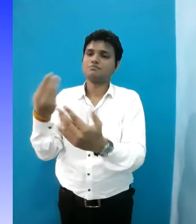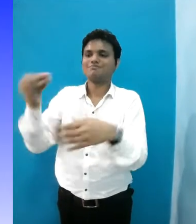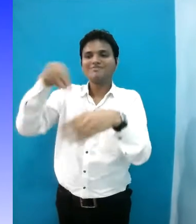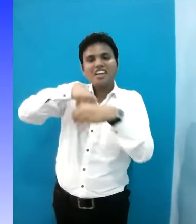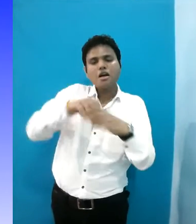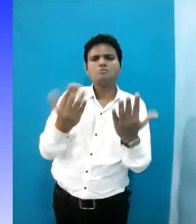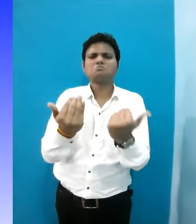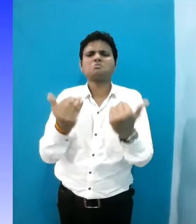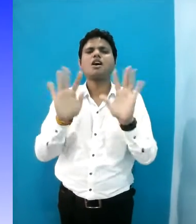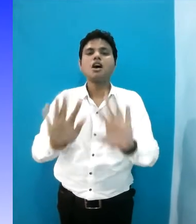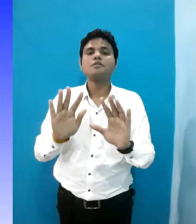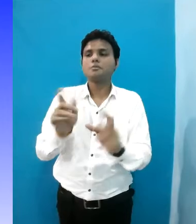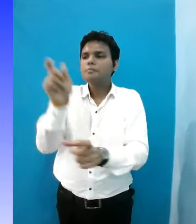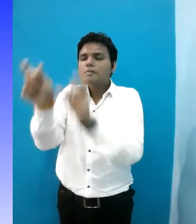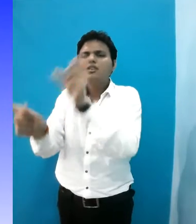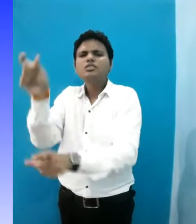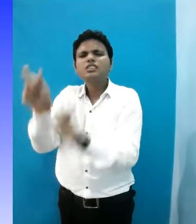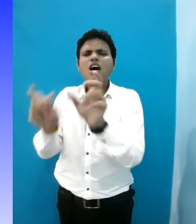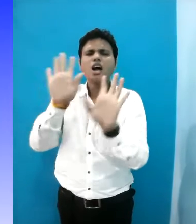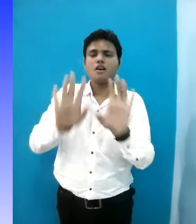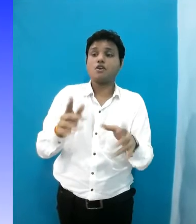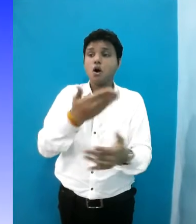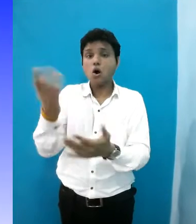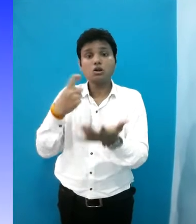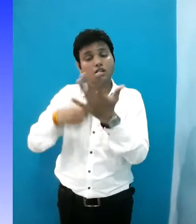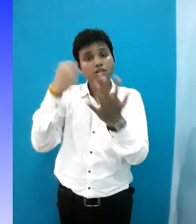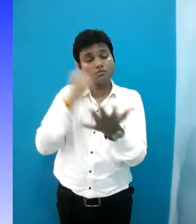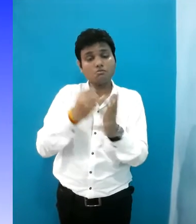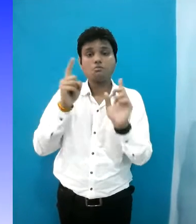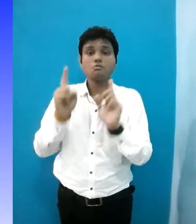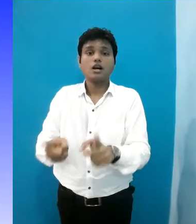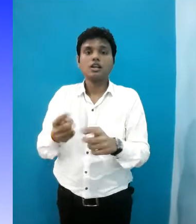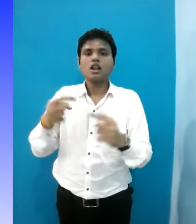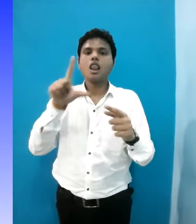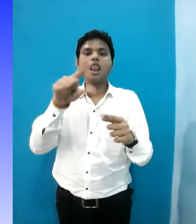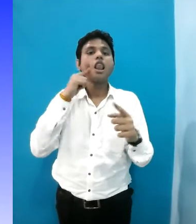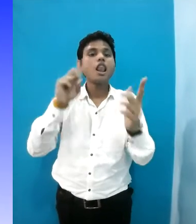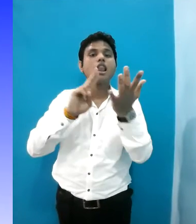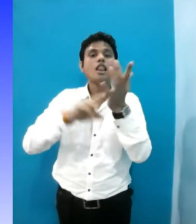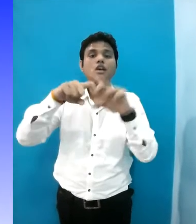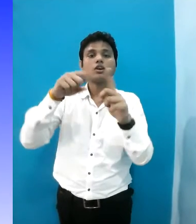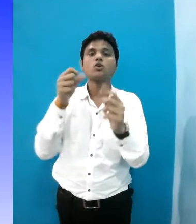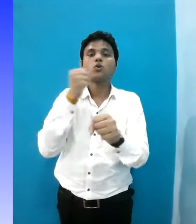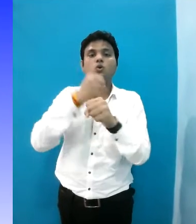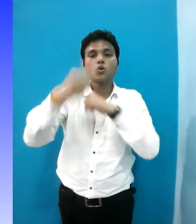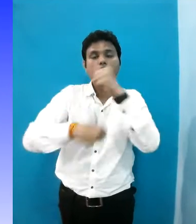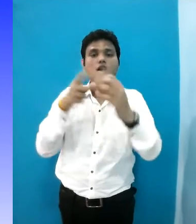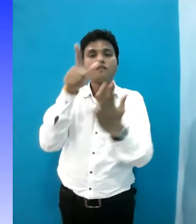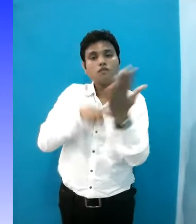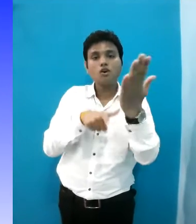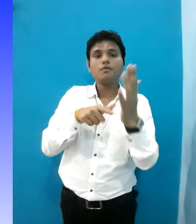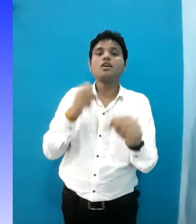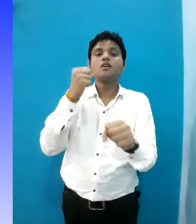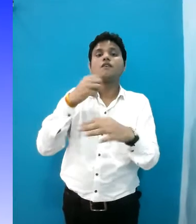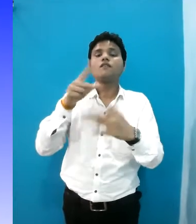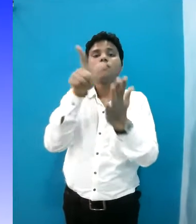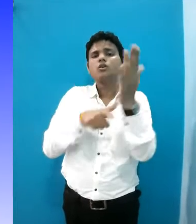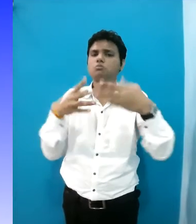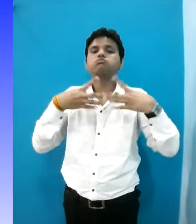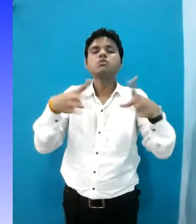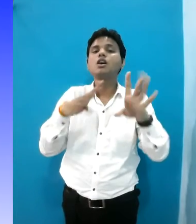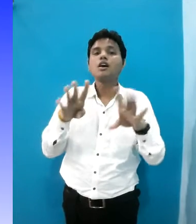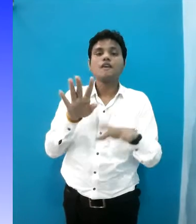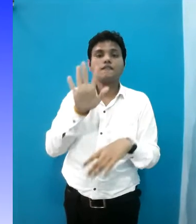basis for which a participant needs to register using a given link of Google form. The form will be